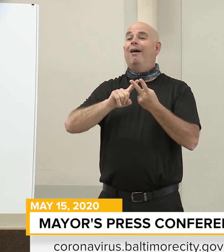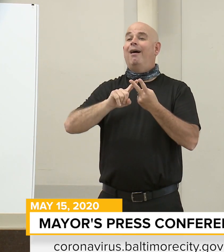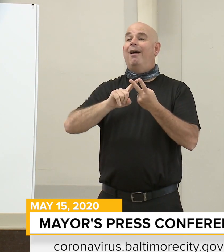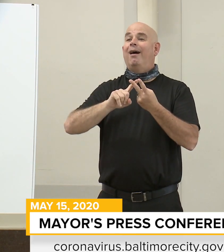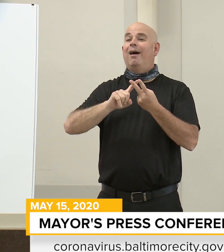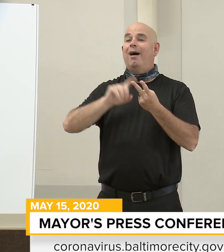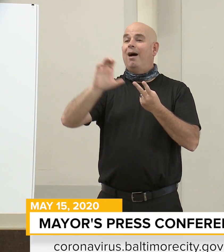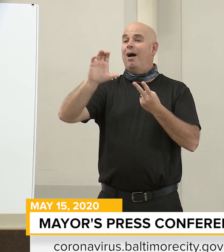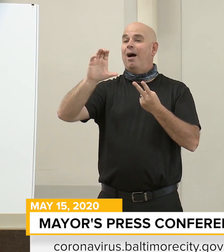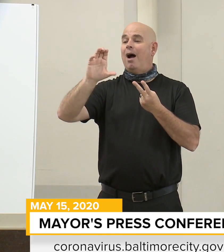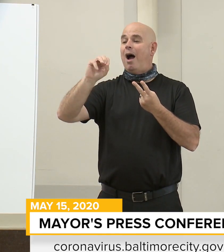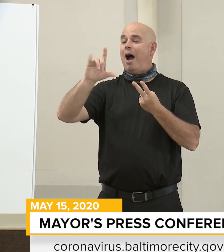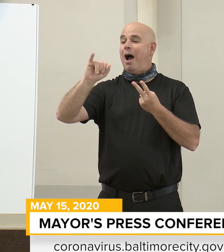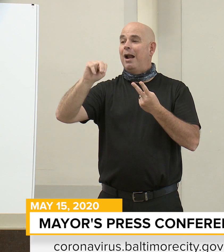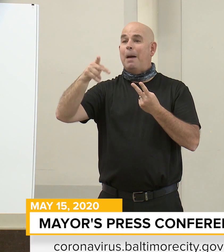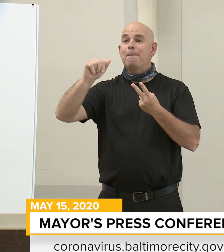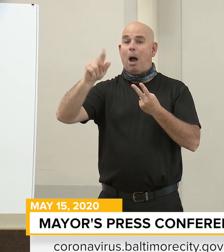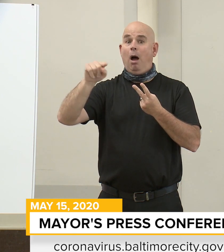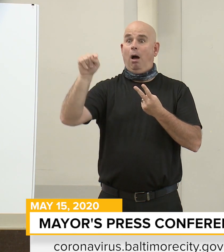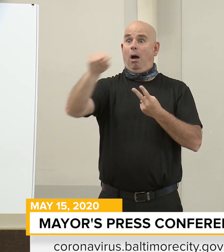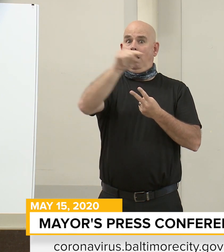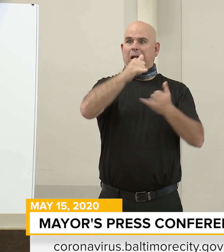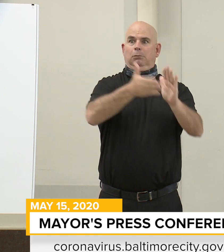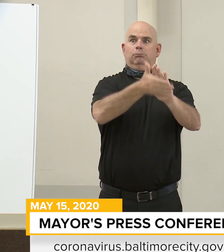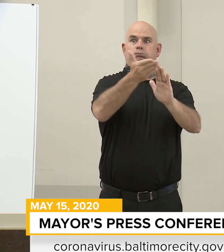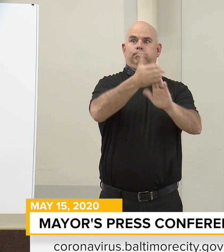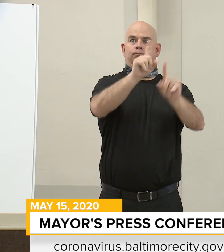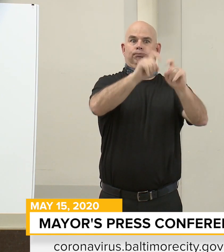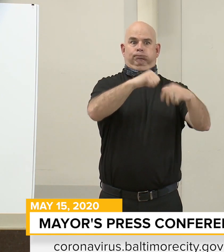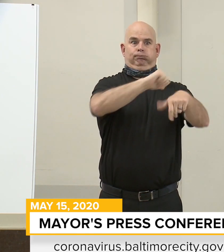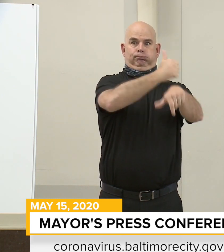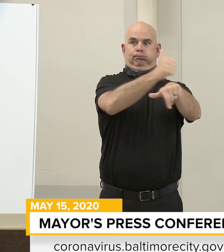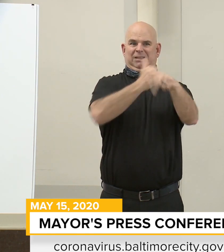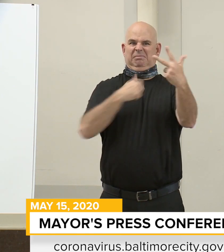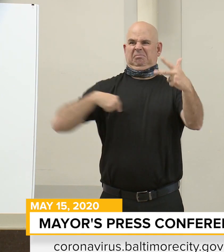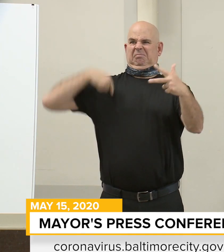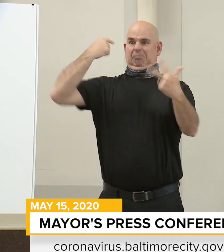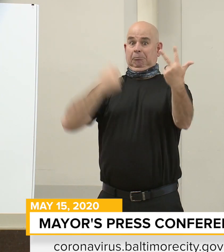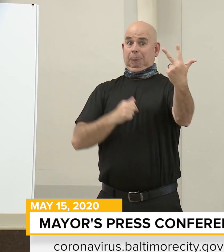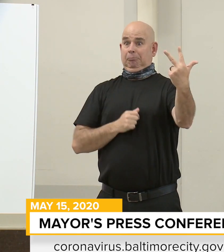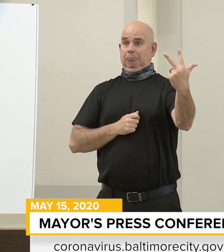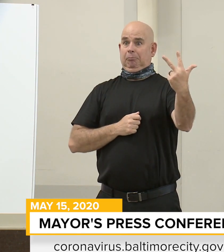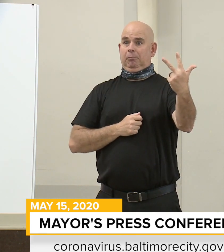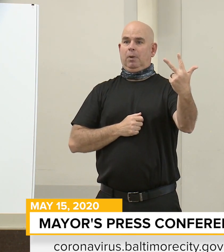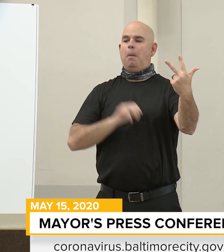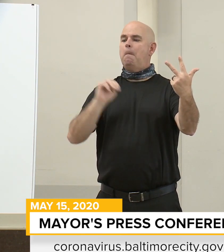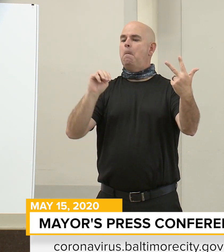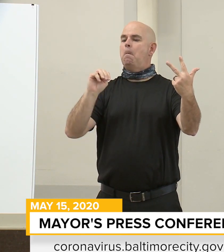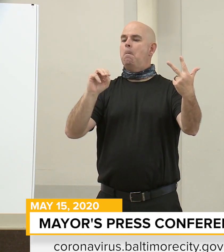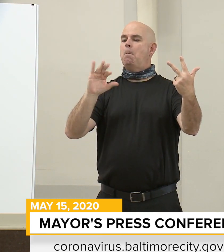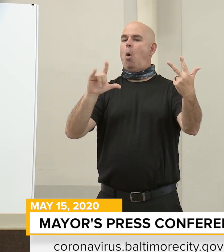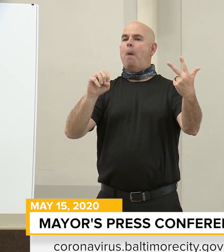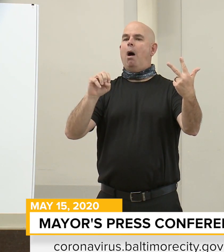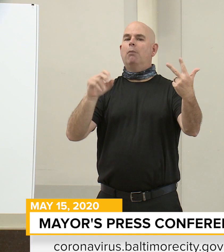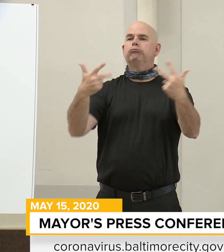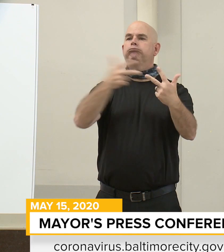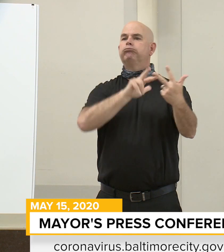with partners, will begin offering COVID-19 tests at mobile, neighborhood-based clinics for Baltimore City residents.